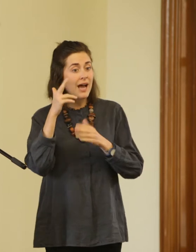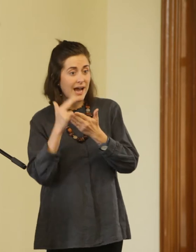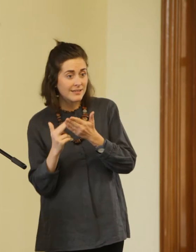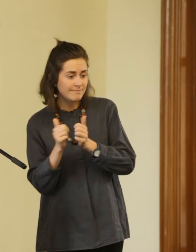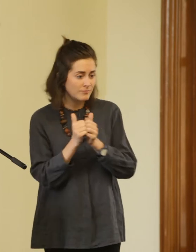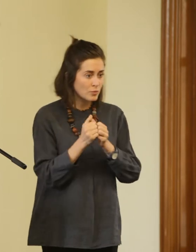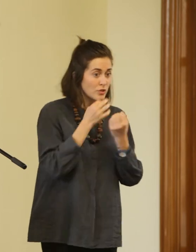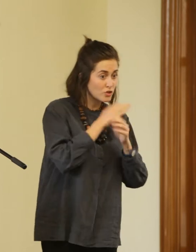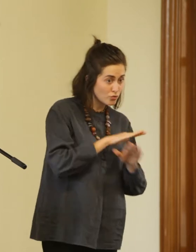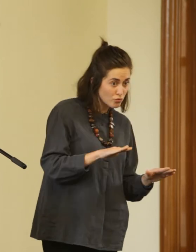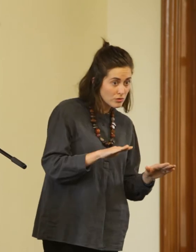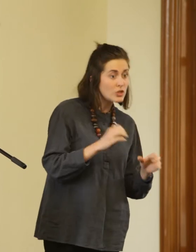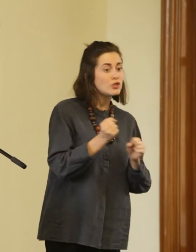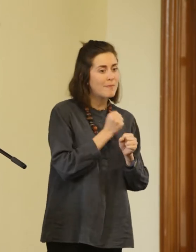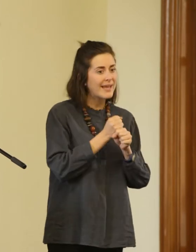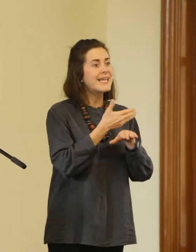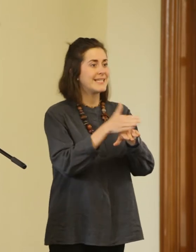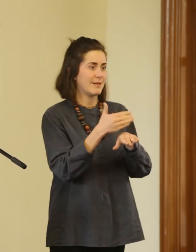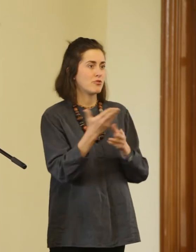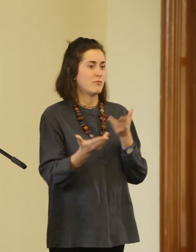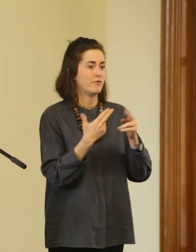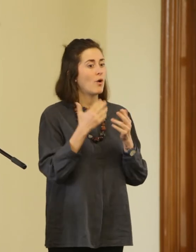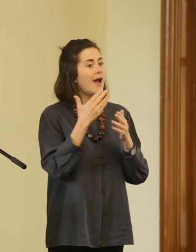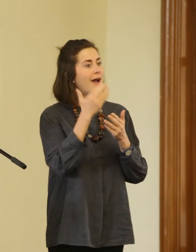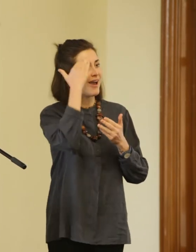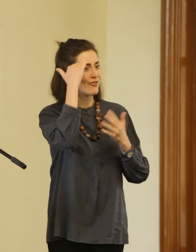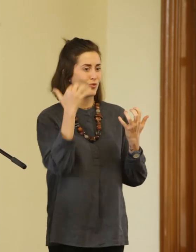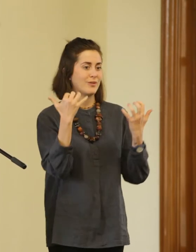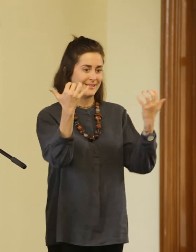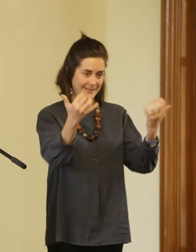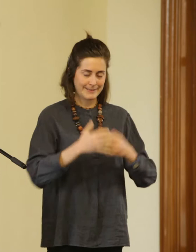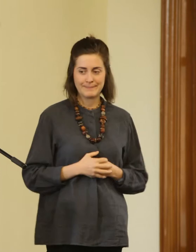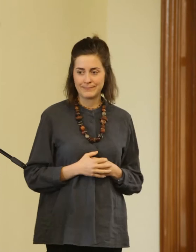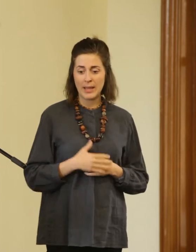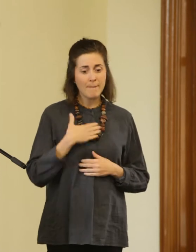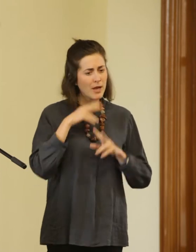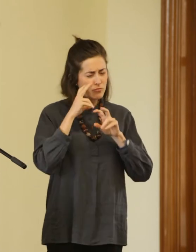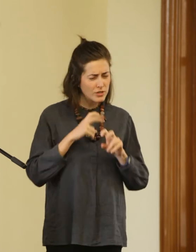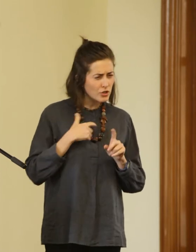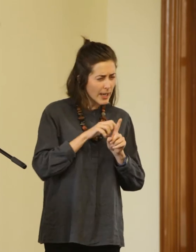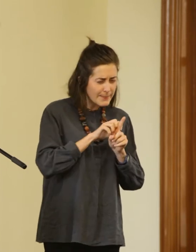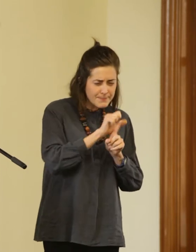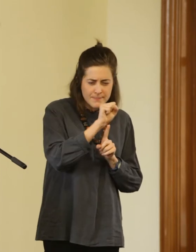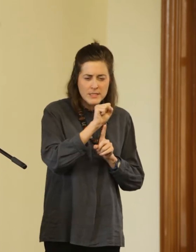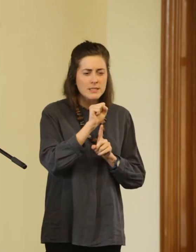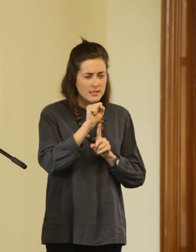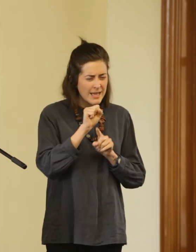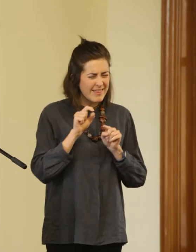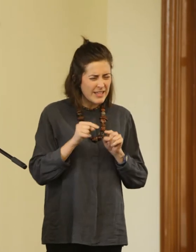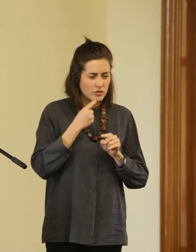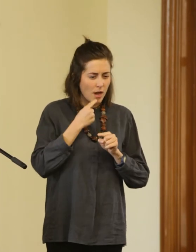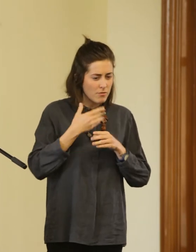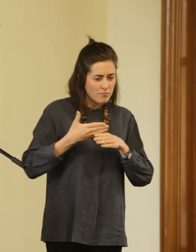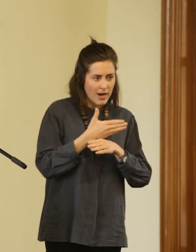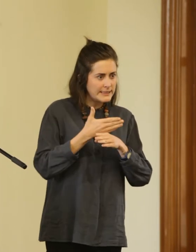make contemporary performance for adult audiences. In this research I identify that the particular rise of this practice